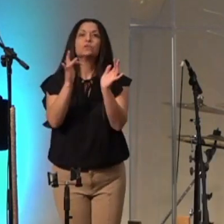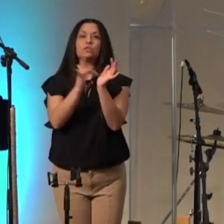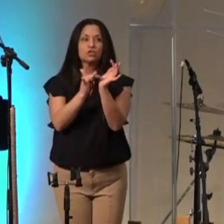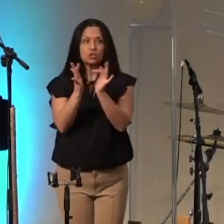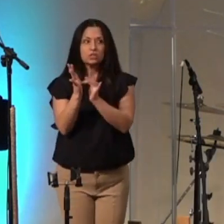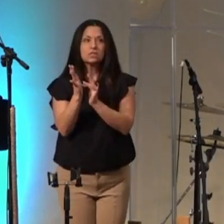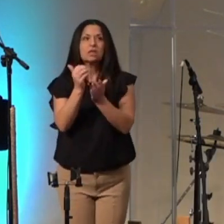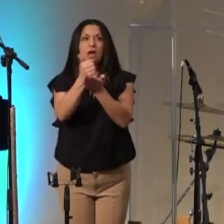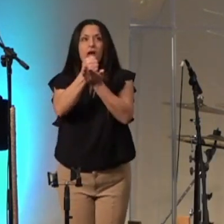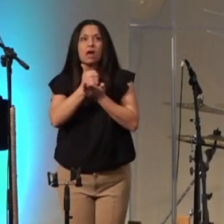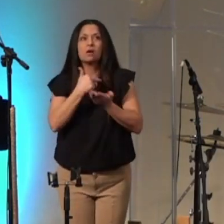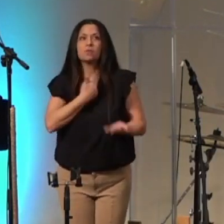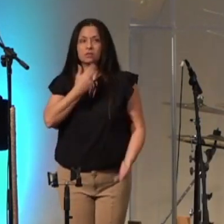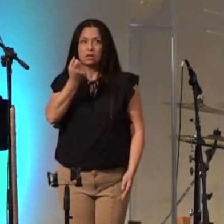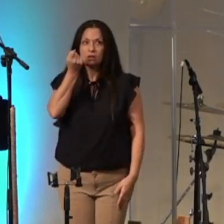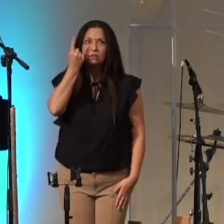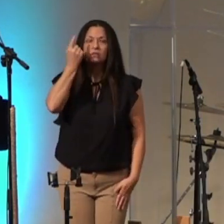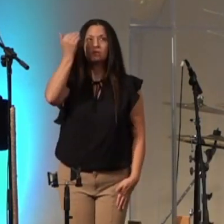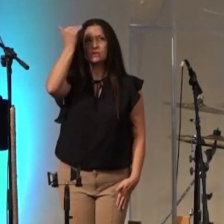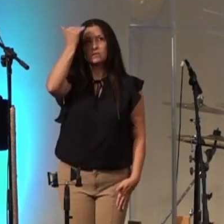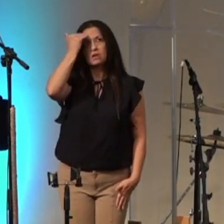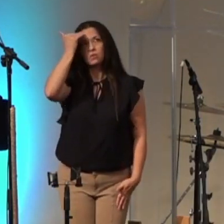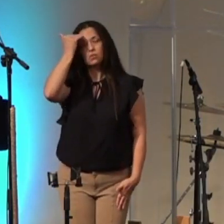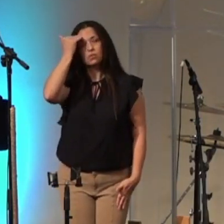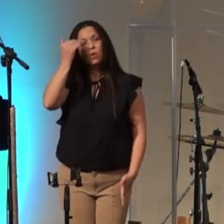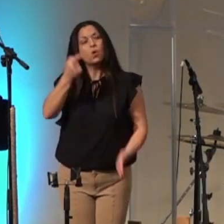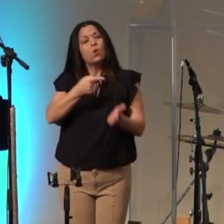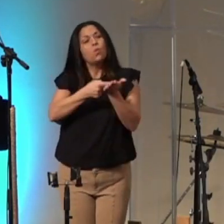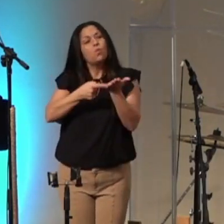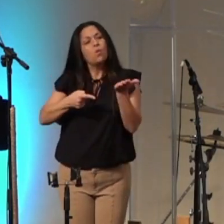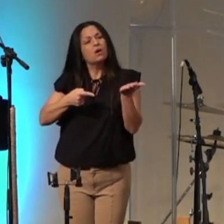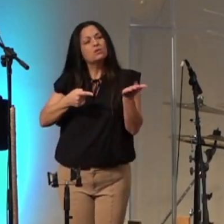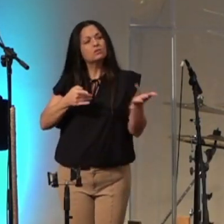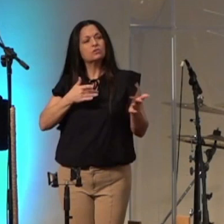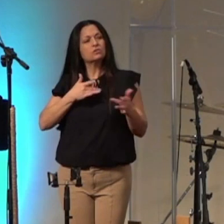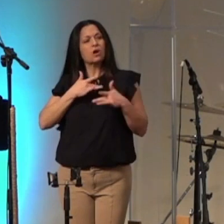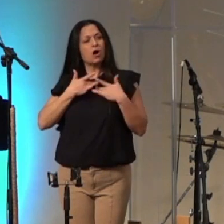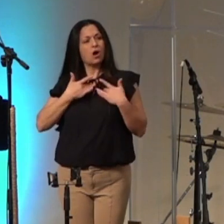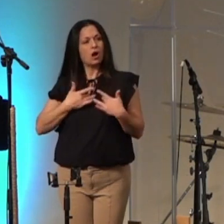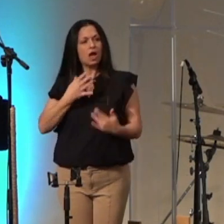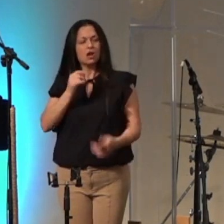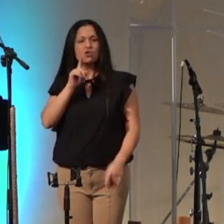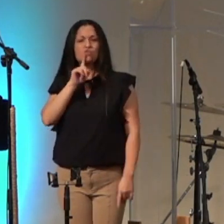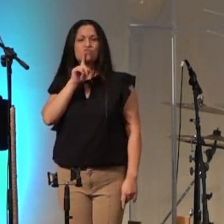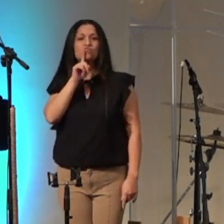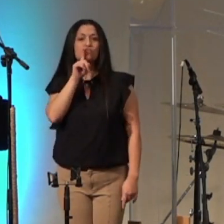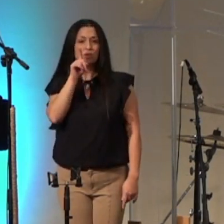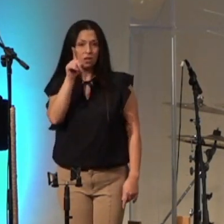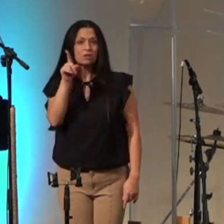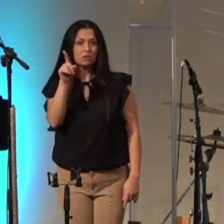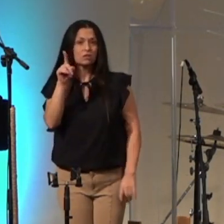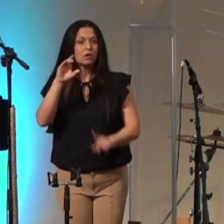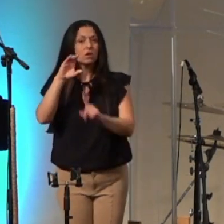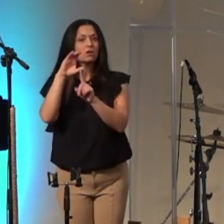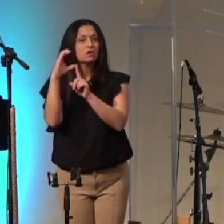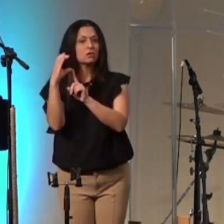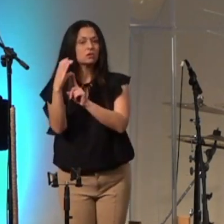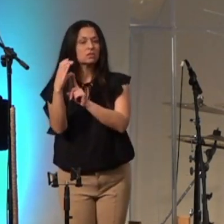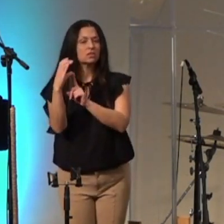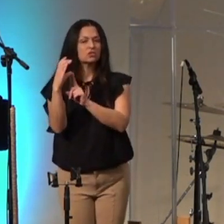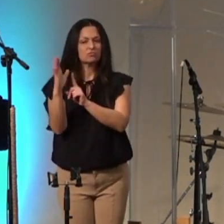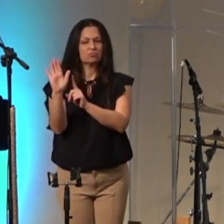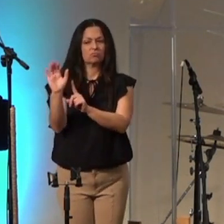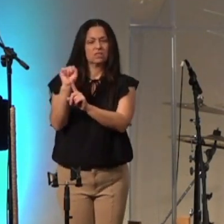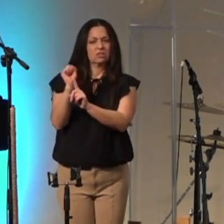jesus help us to know what is the heart and its real condition help us to